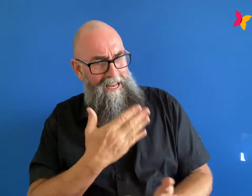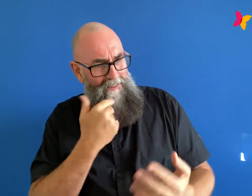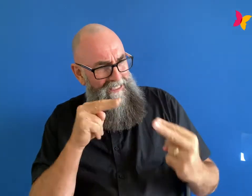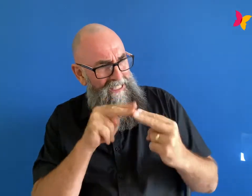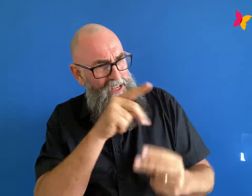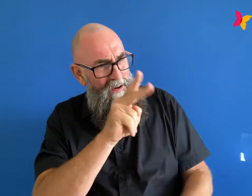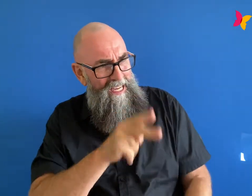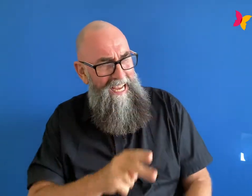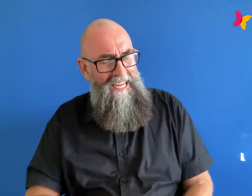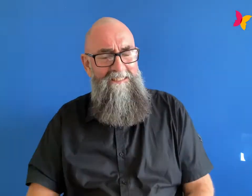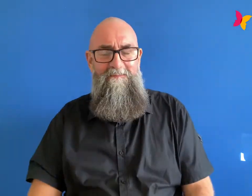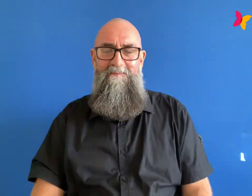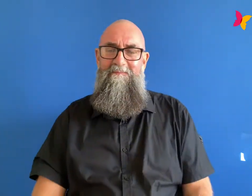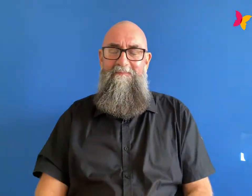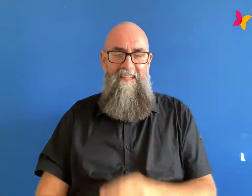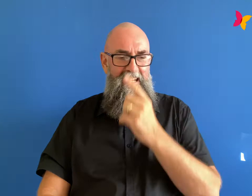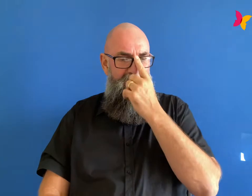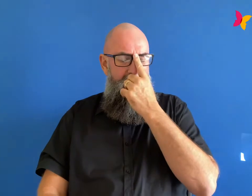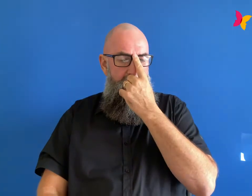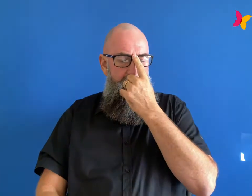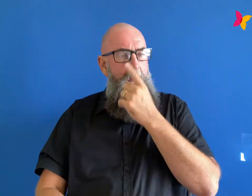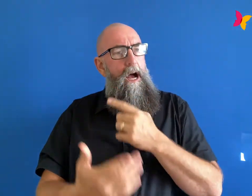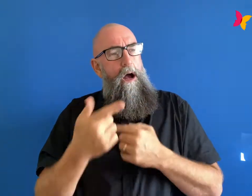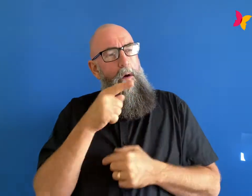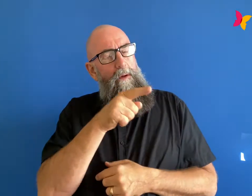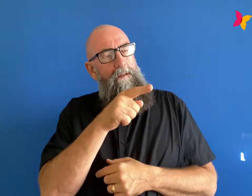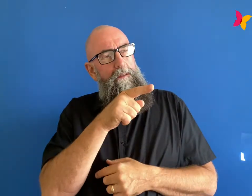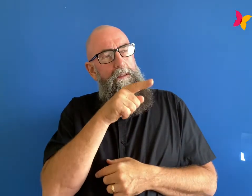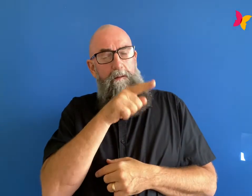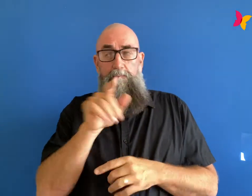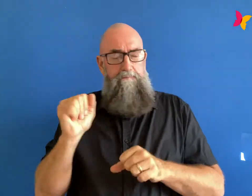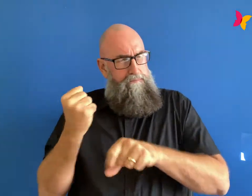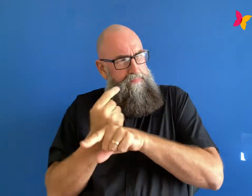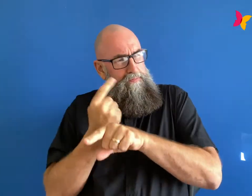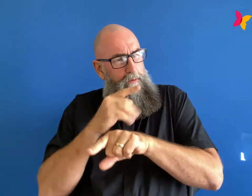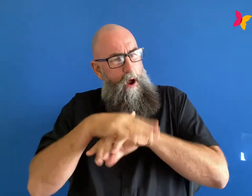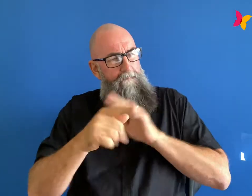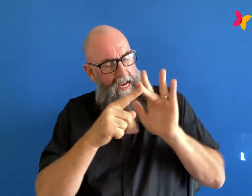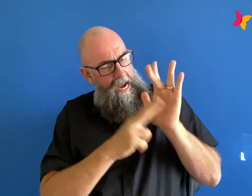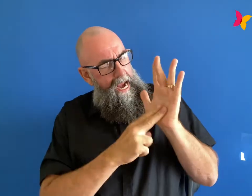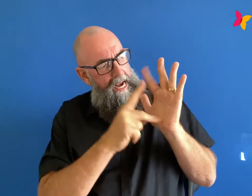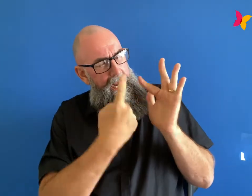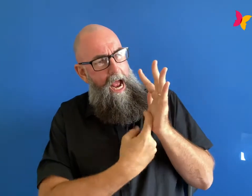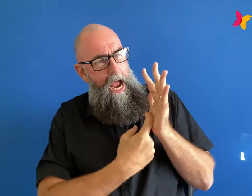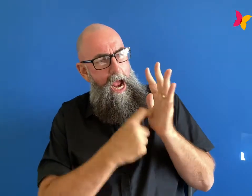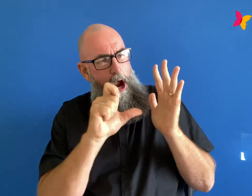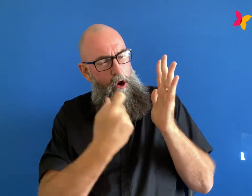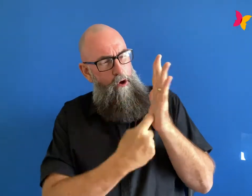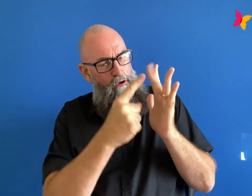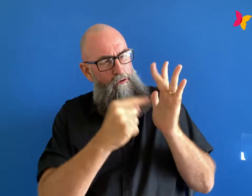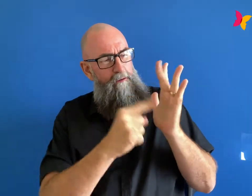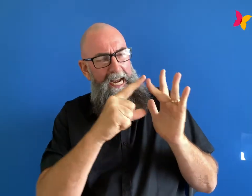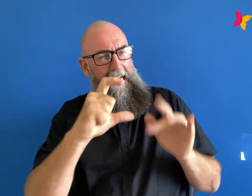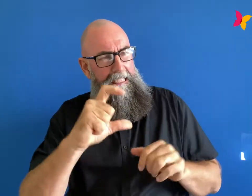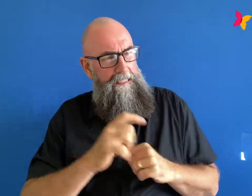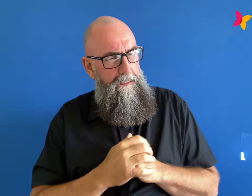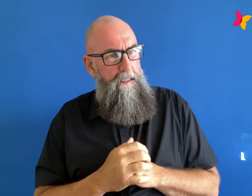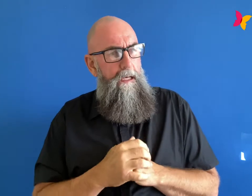to see you again that whole concept of having an inner critic that's got to be quite a common thing that people probably